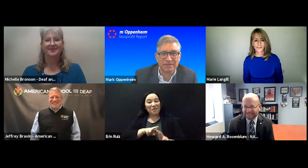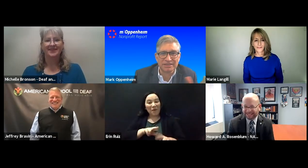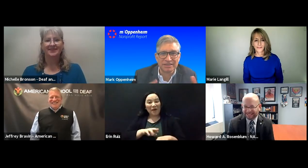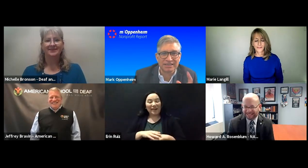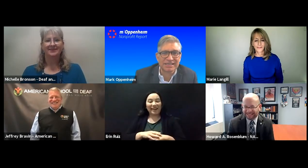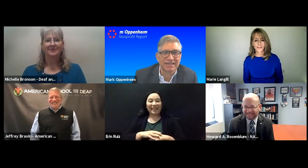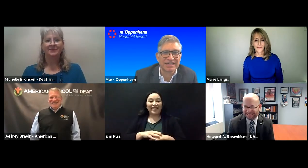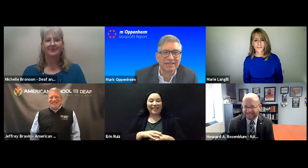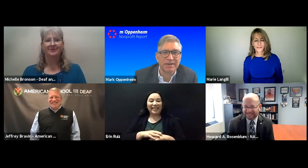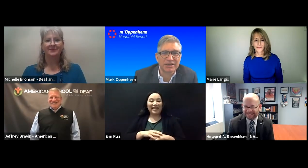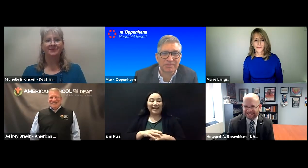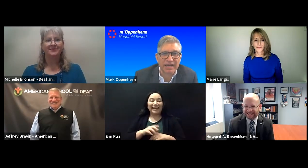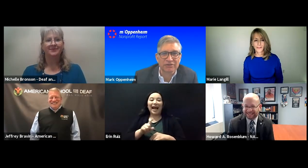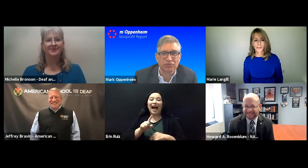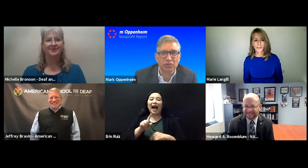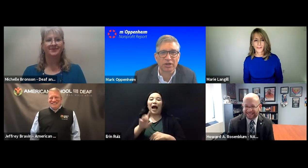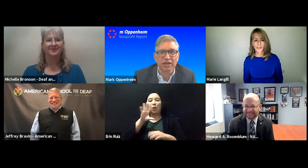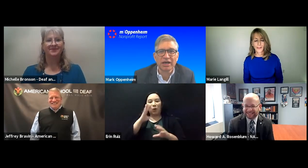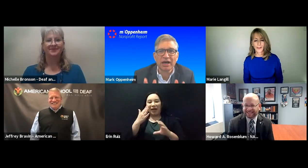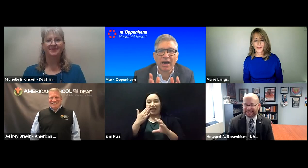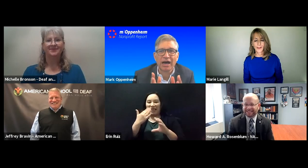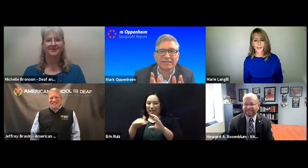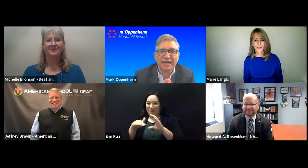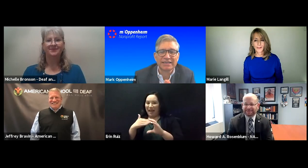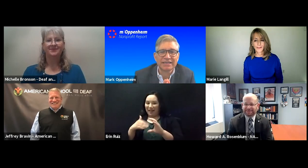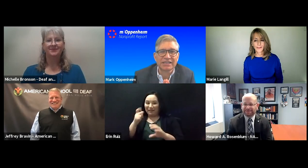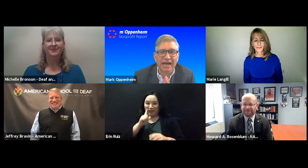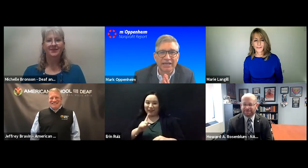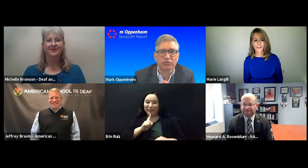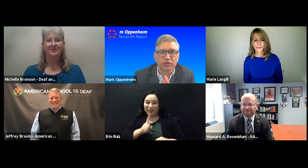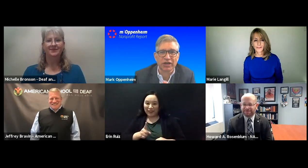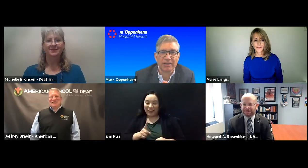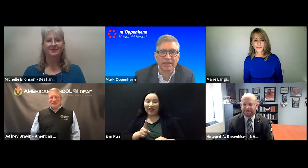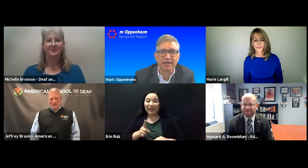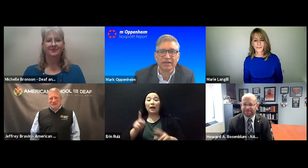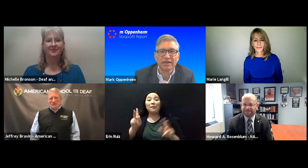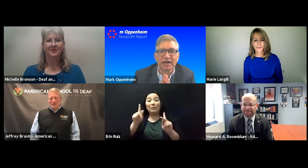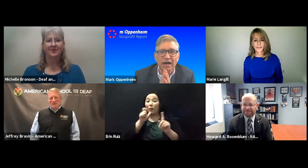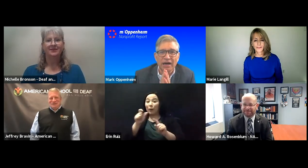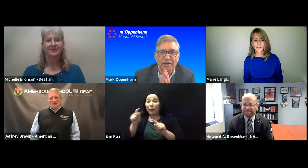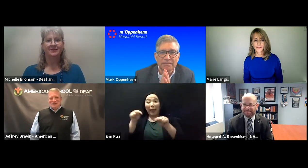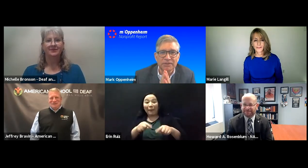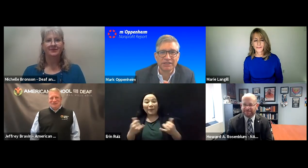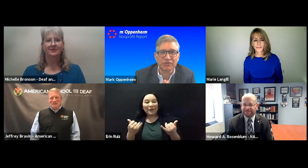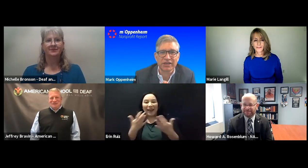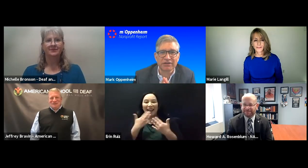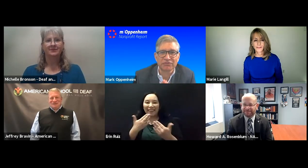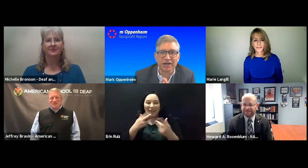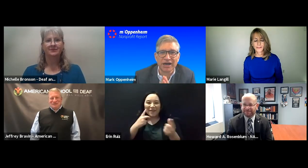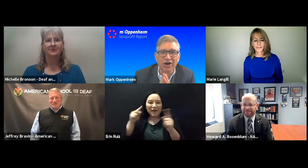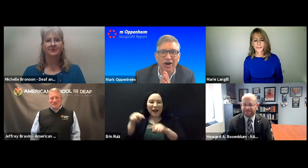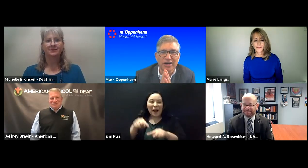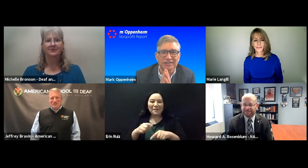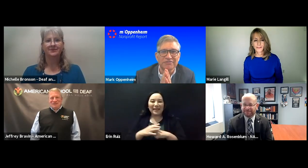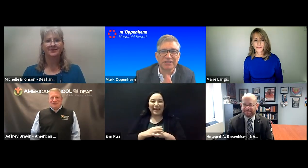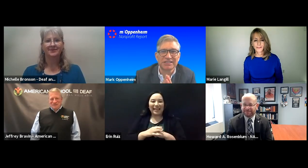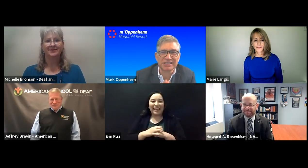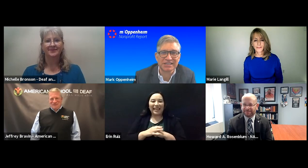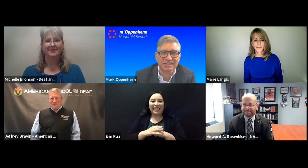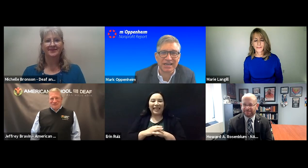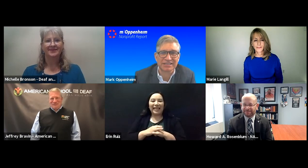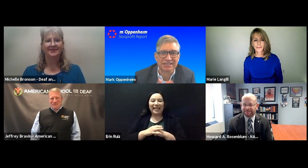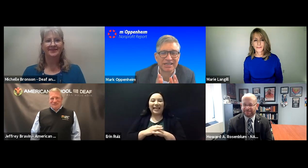sending emails back and forth. Attendees, thank you for coming. Please forgive our